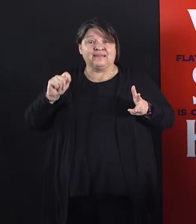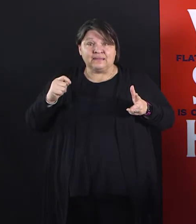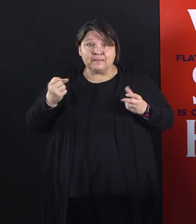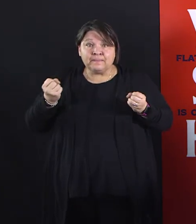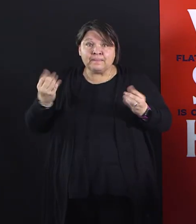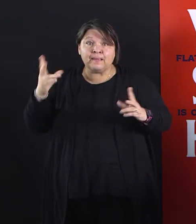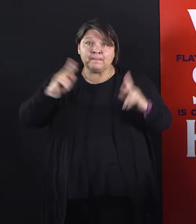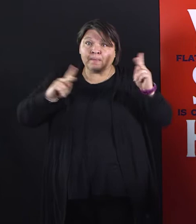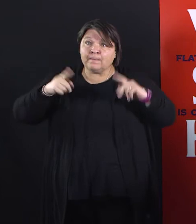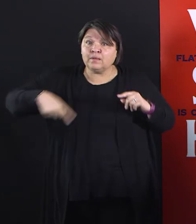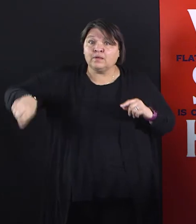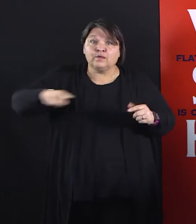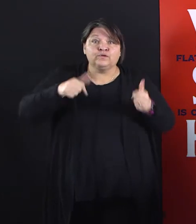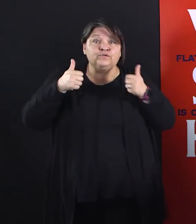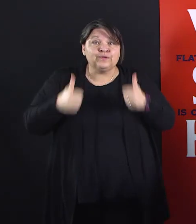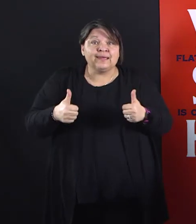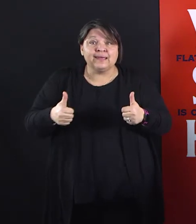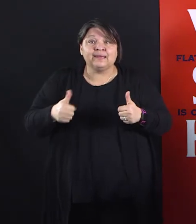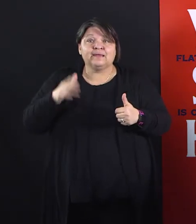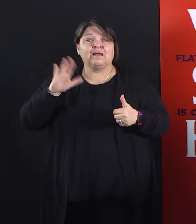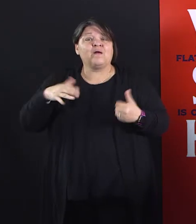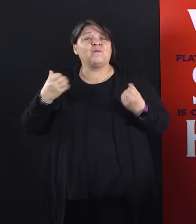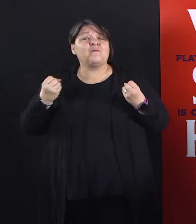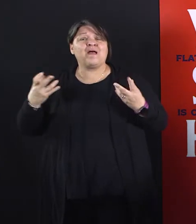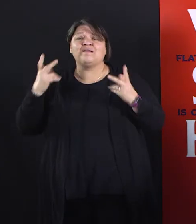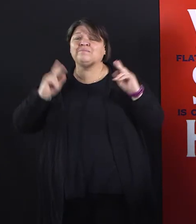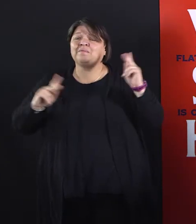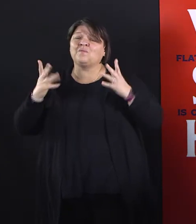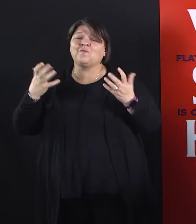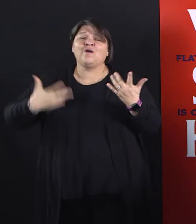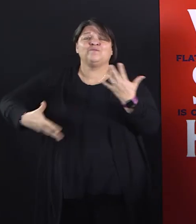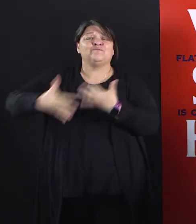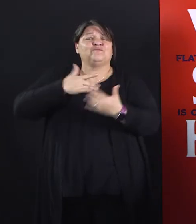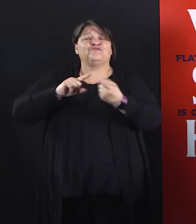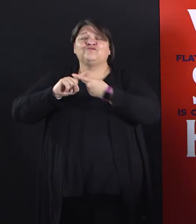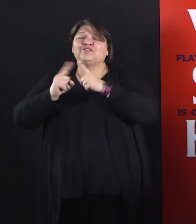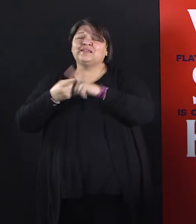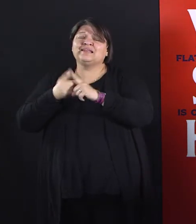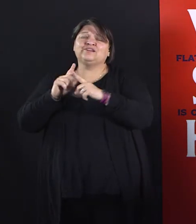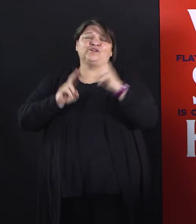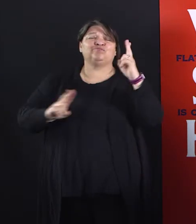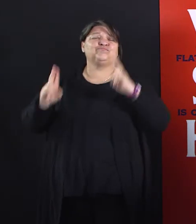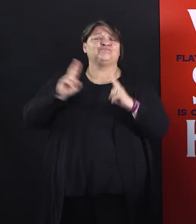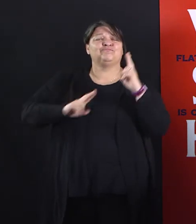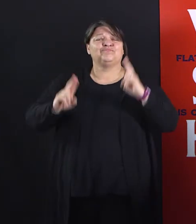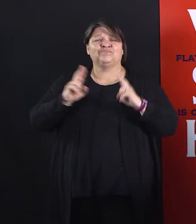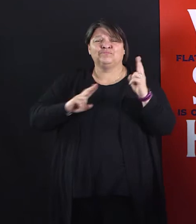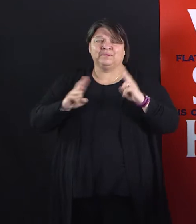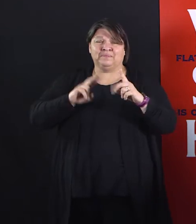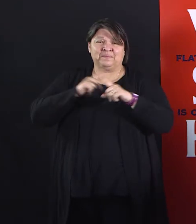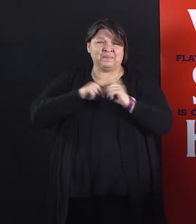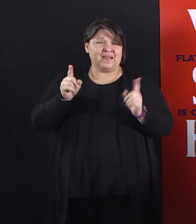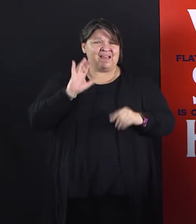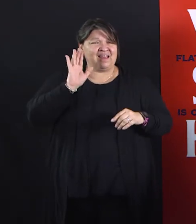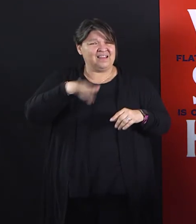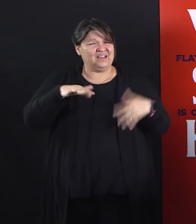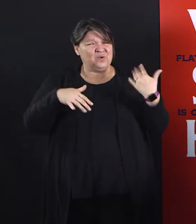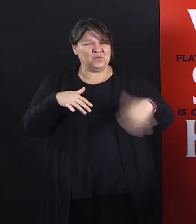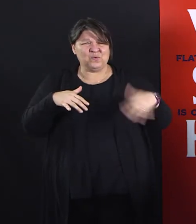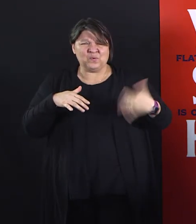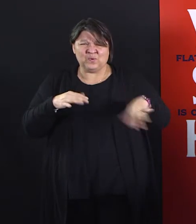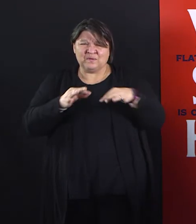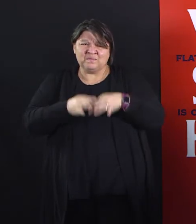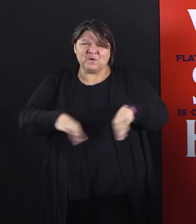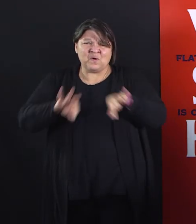really want to be out and about with your friends. But remember, the safety of our entire community depends on how close we